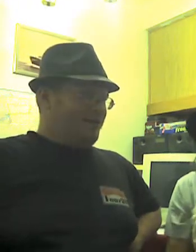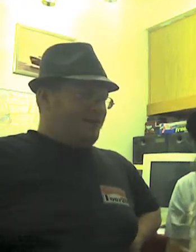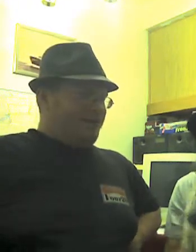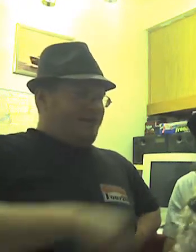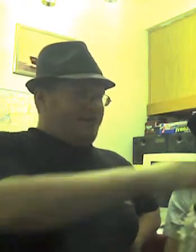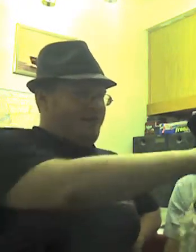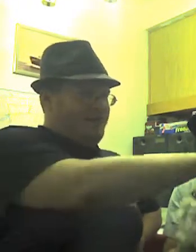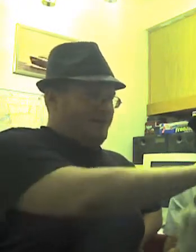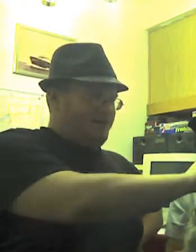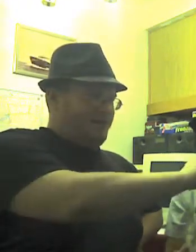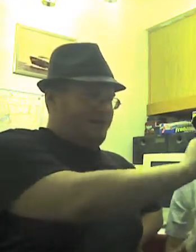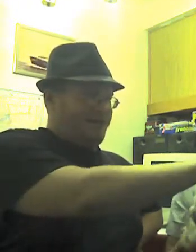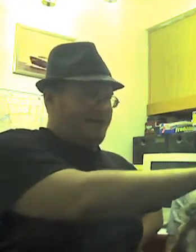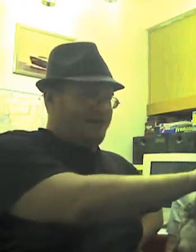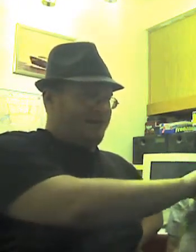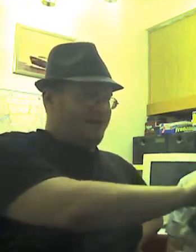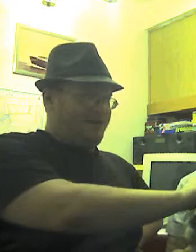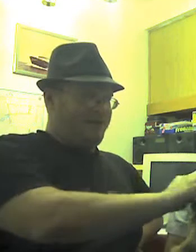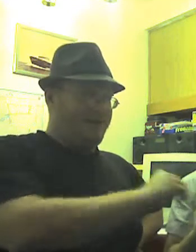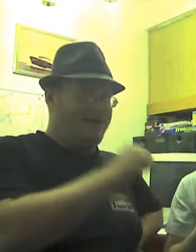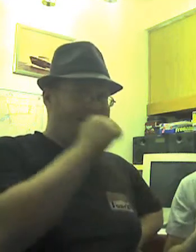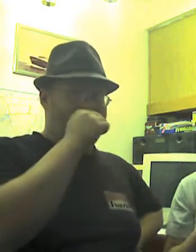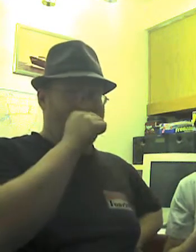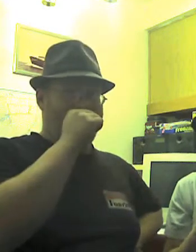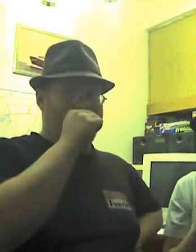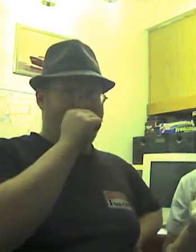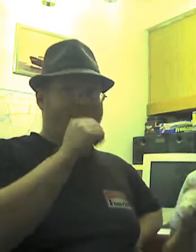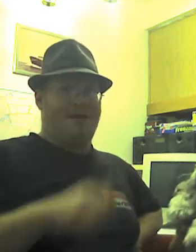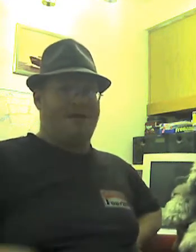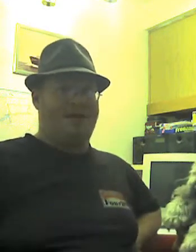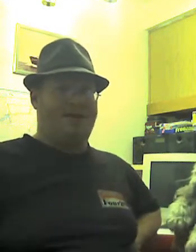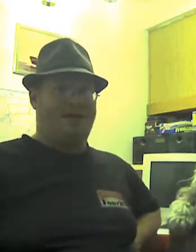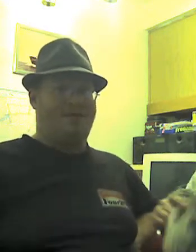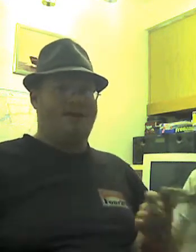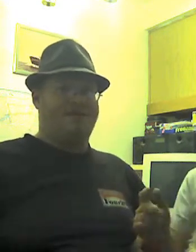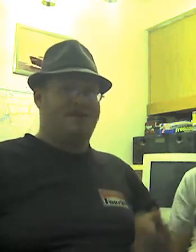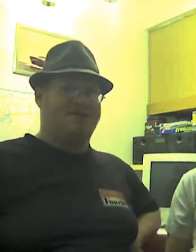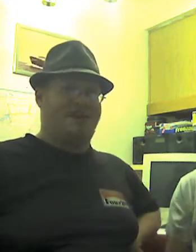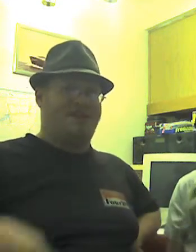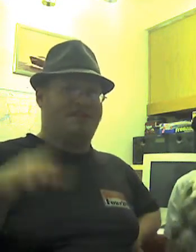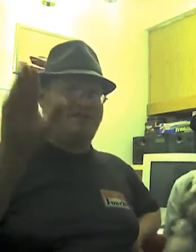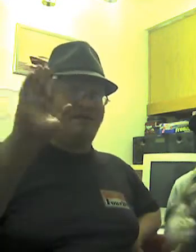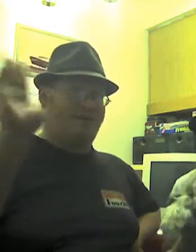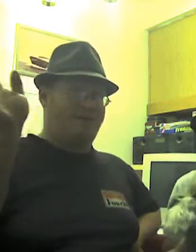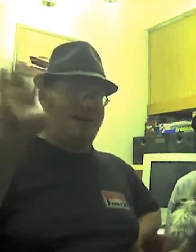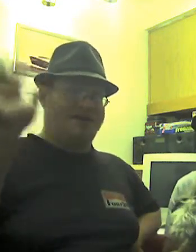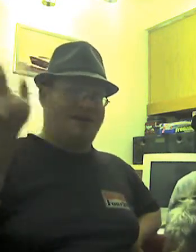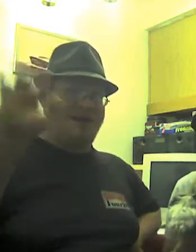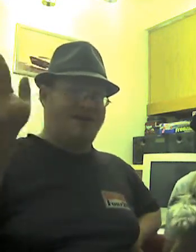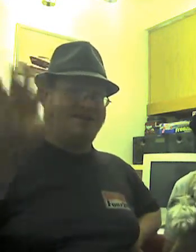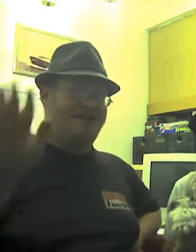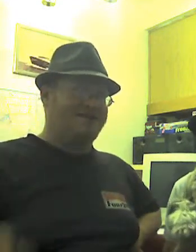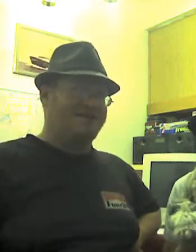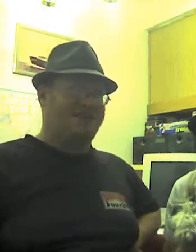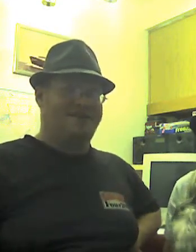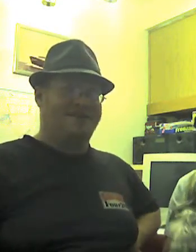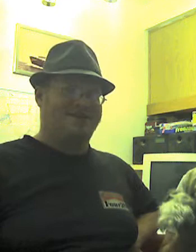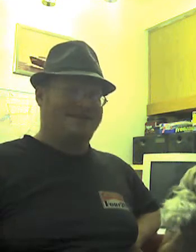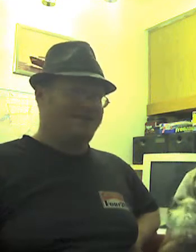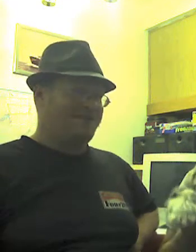him out, too, as a minister, so I can't turn anyone down. I know he watches our channel, so if you're watching, hi, Josh. And